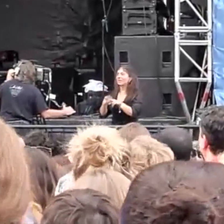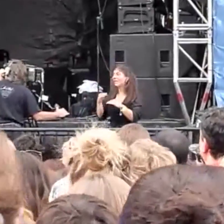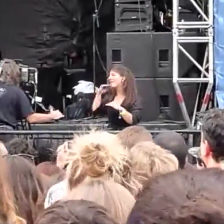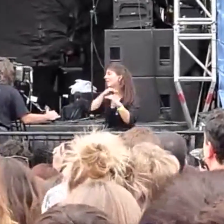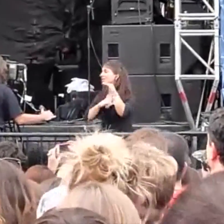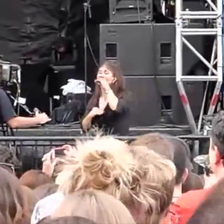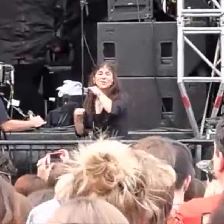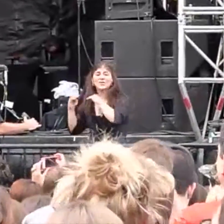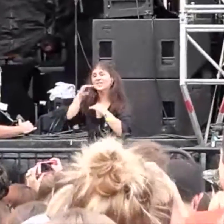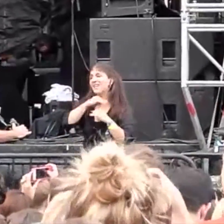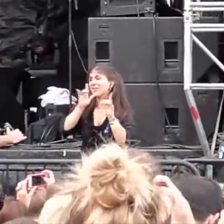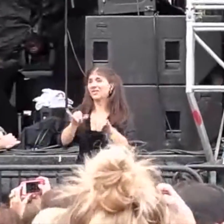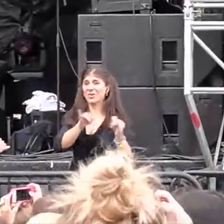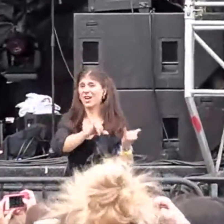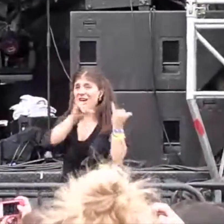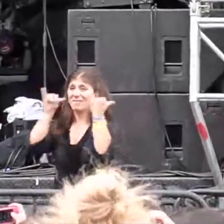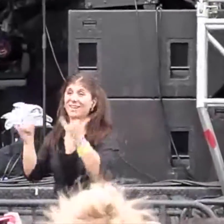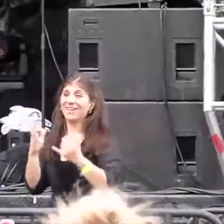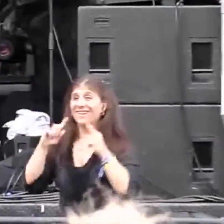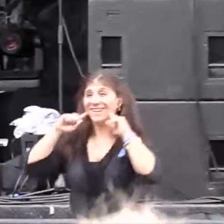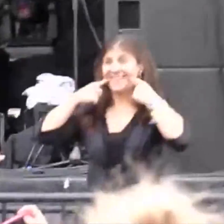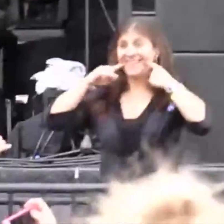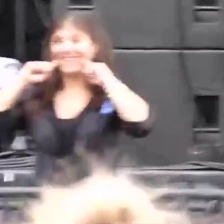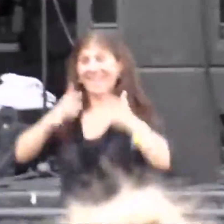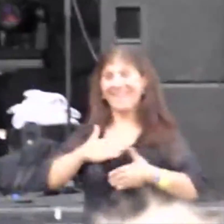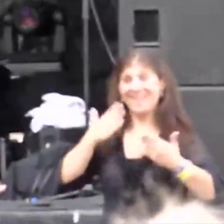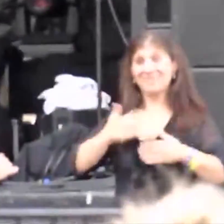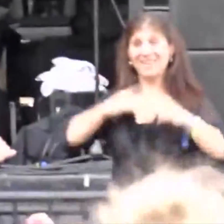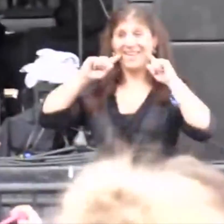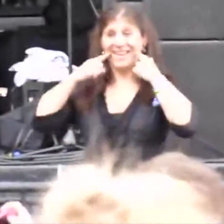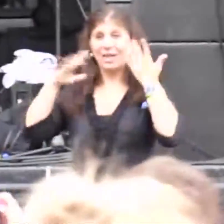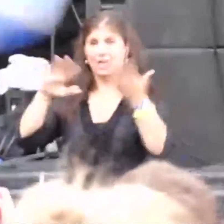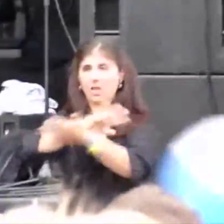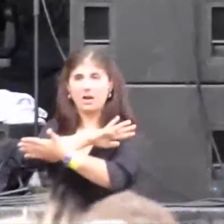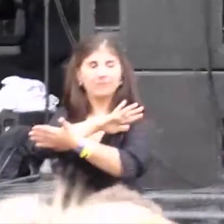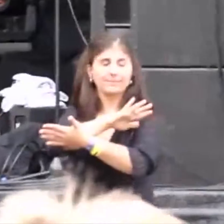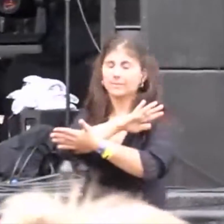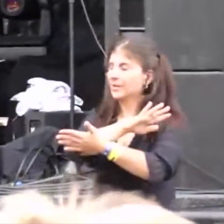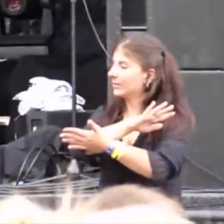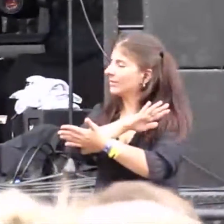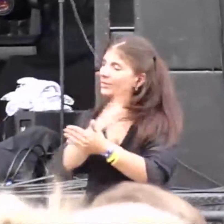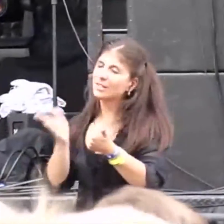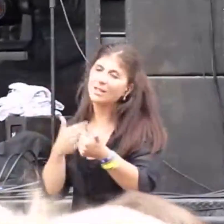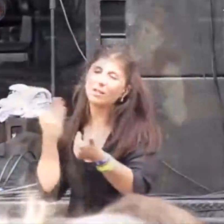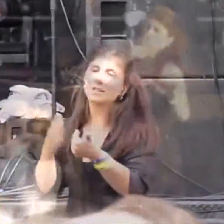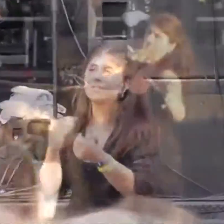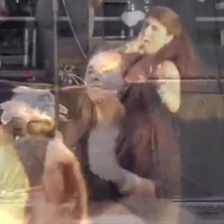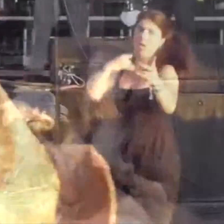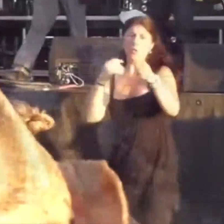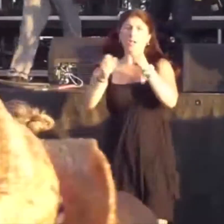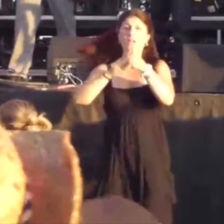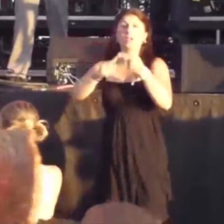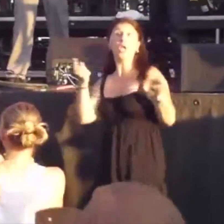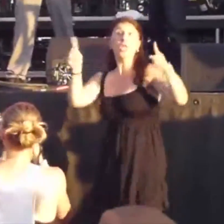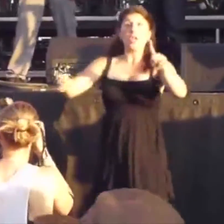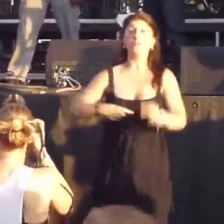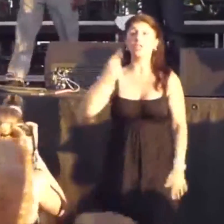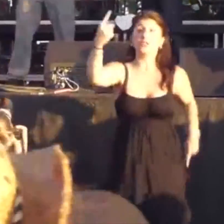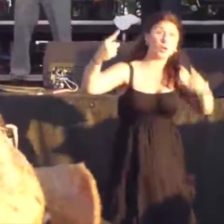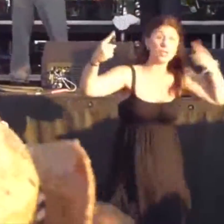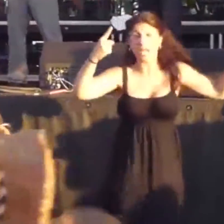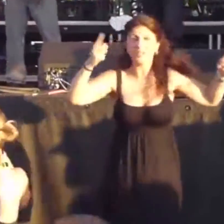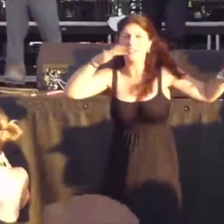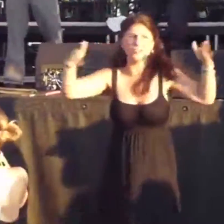She doesn't play an instrument or sing, but Holly Maniotti has developed quite a following on the music scene and on YouTube